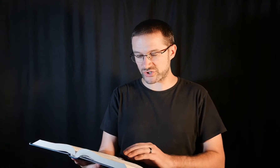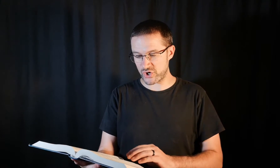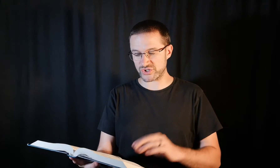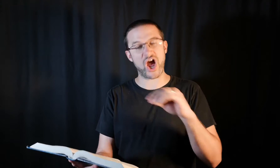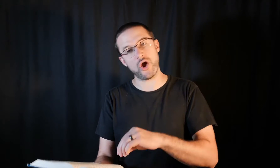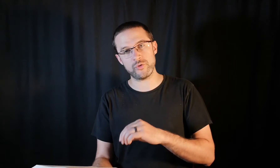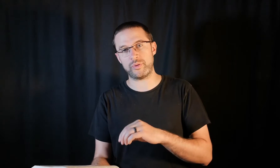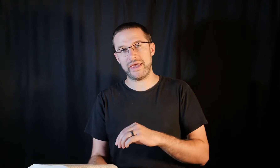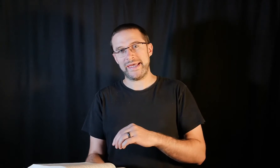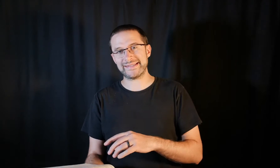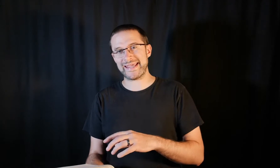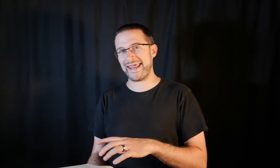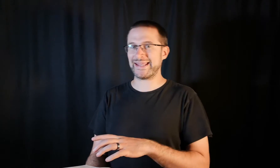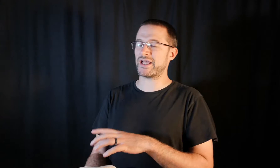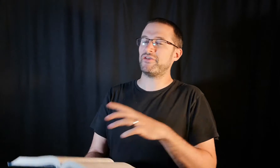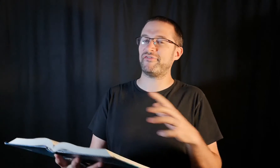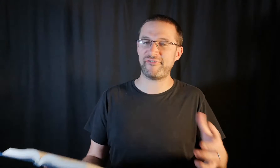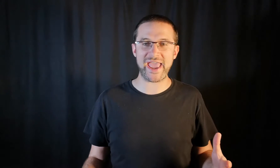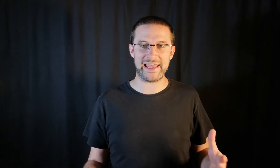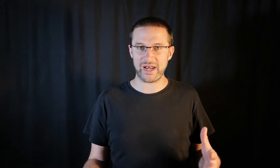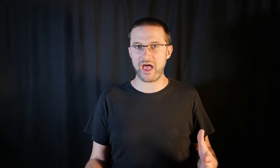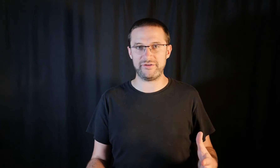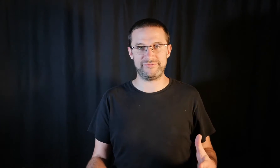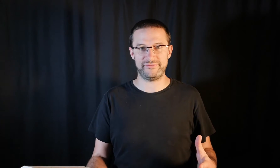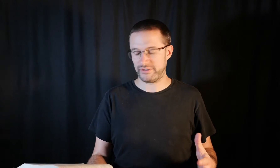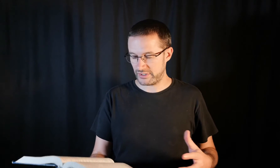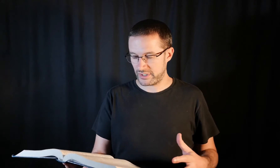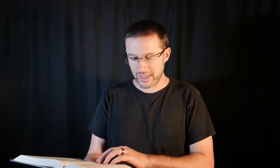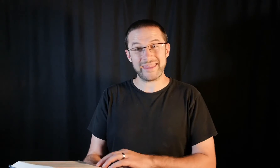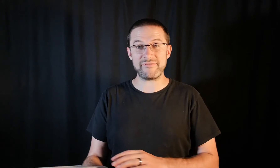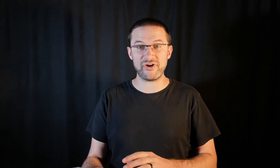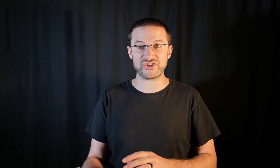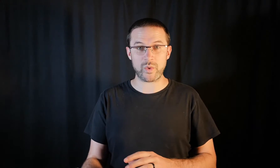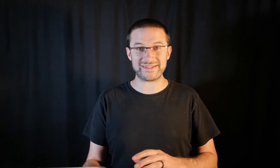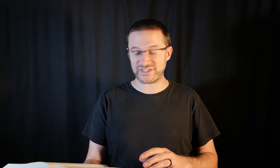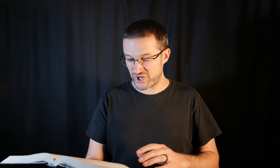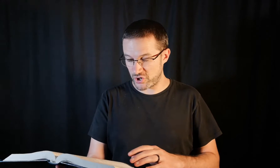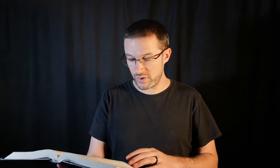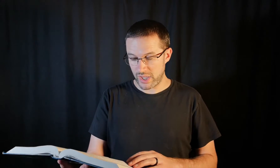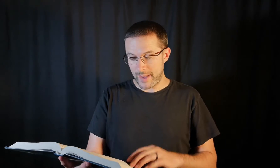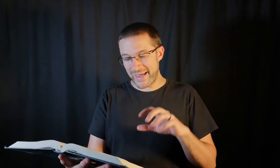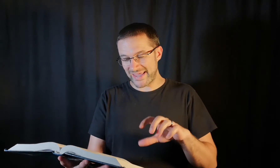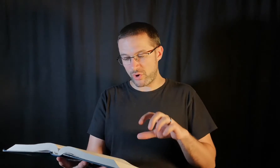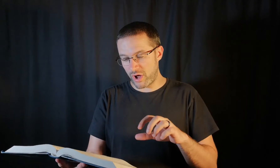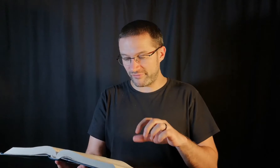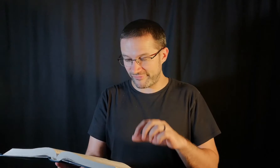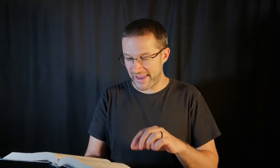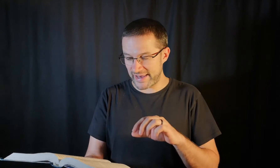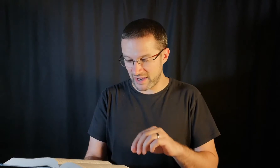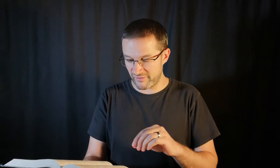whose hope is in his unfailing love and then verse 22 may your unfailing love